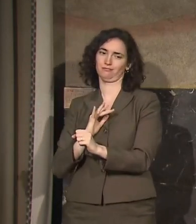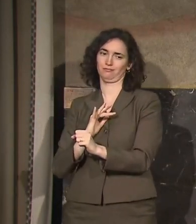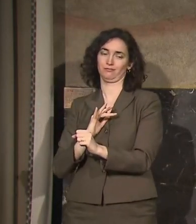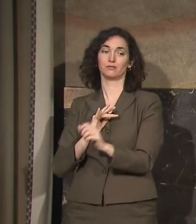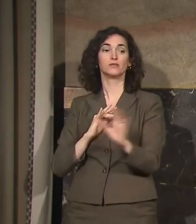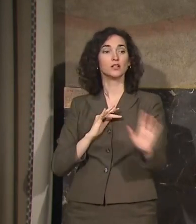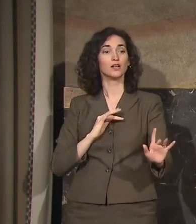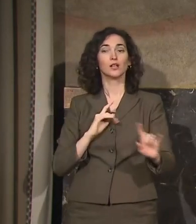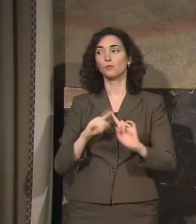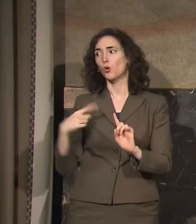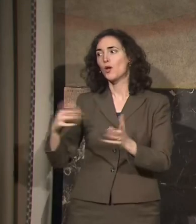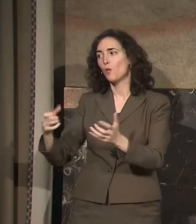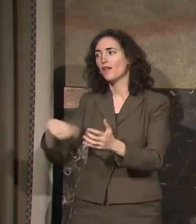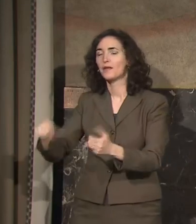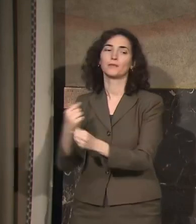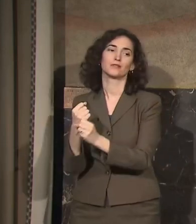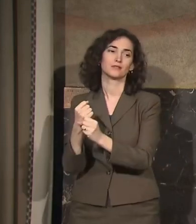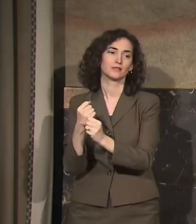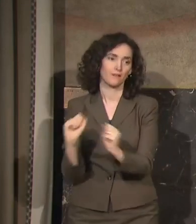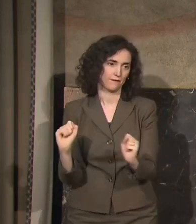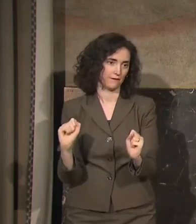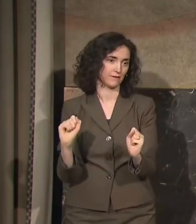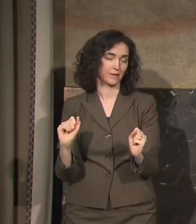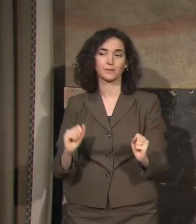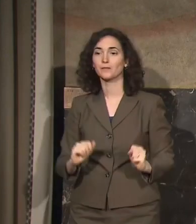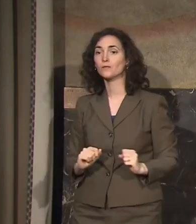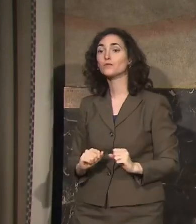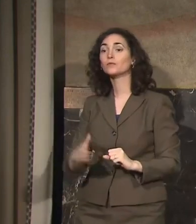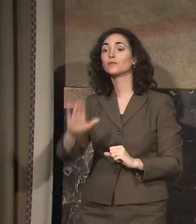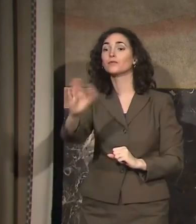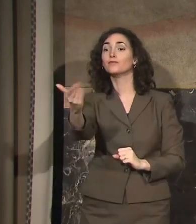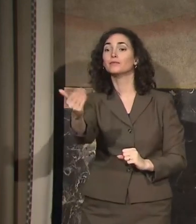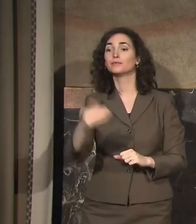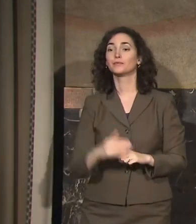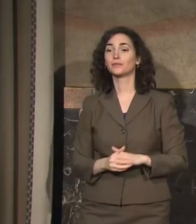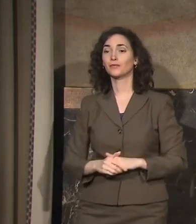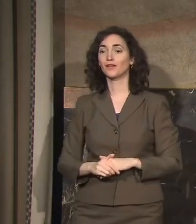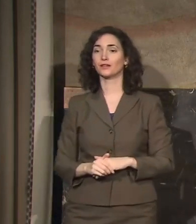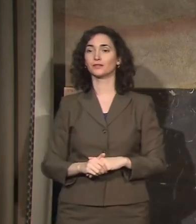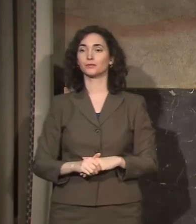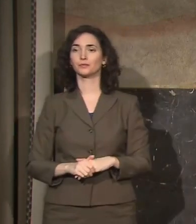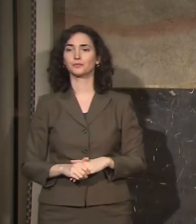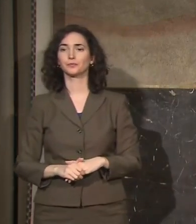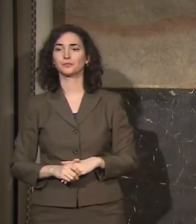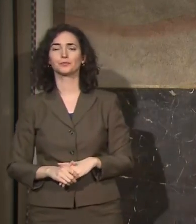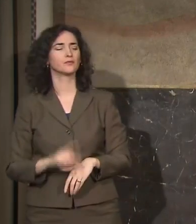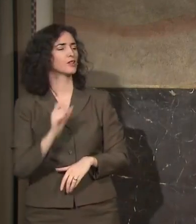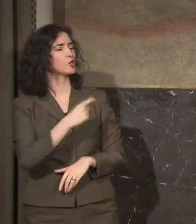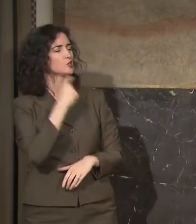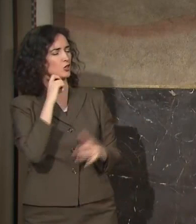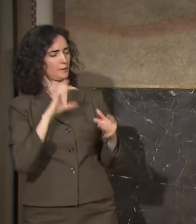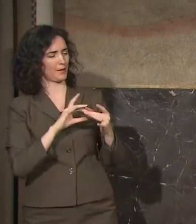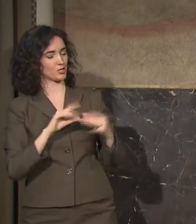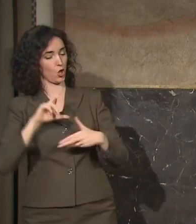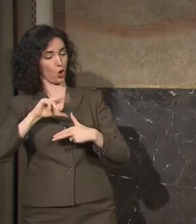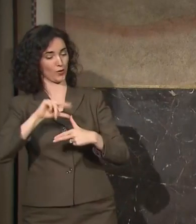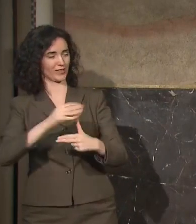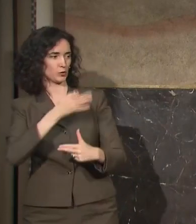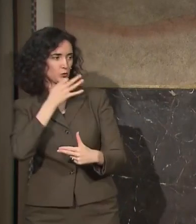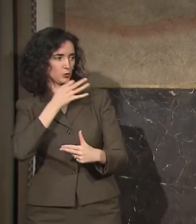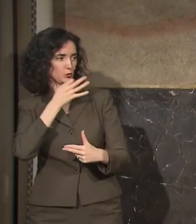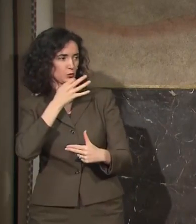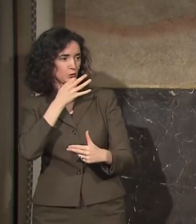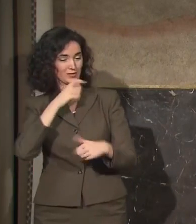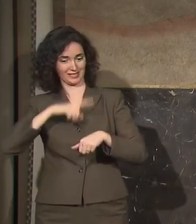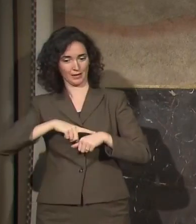them to do so safely. Yes, sir. You mentioned that hurricane season is upon us now, and it seems like what I